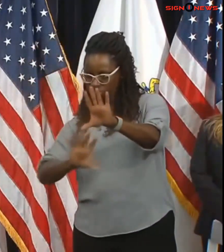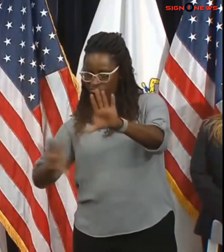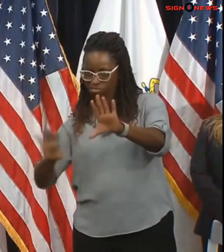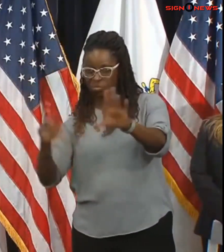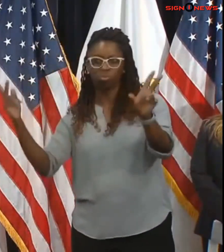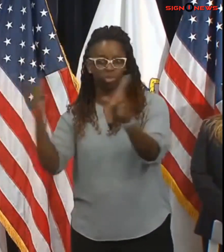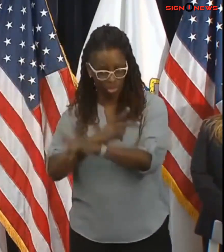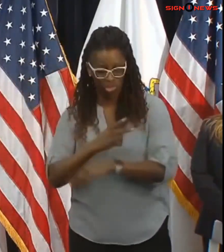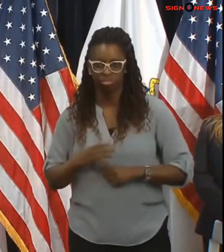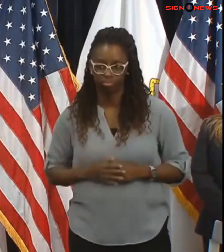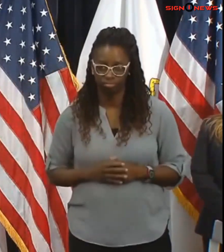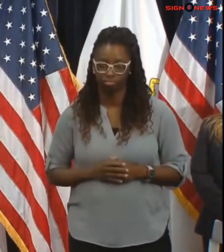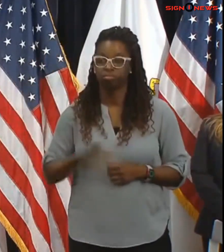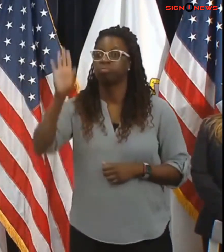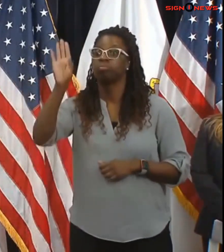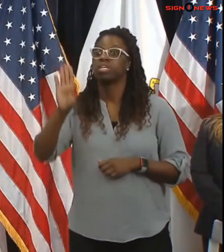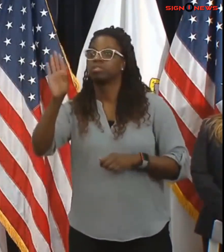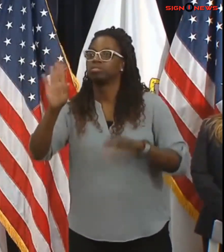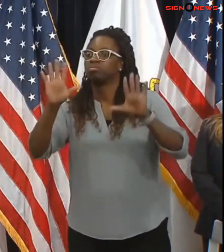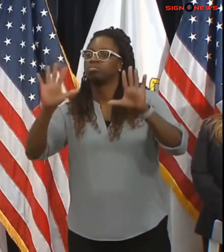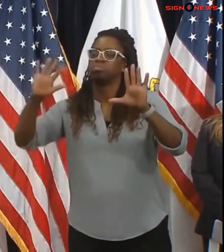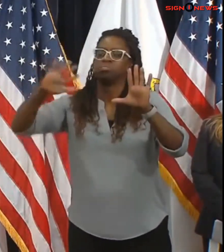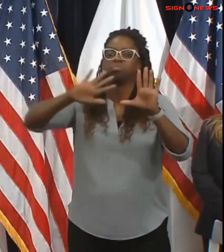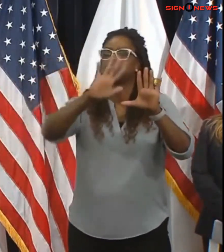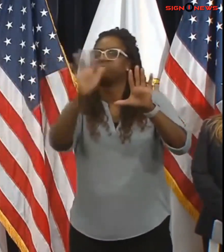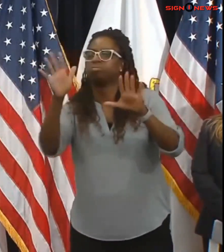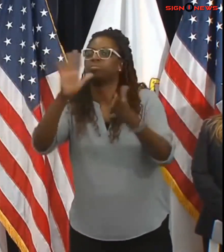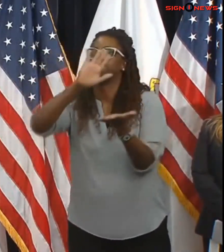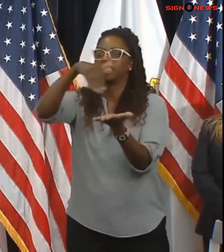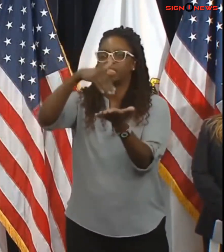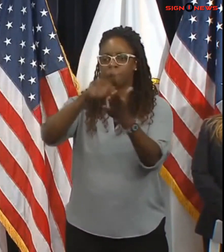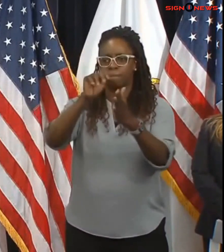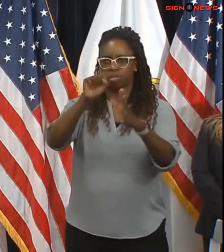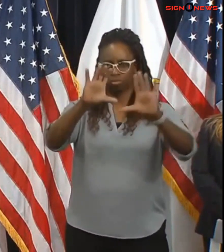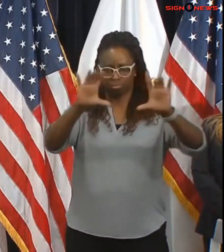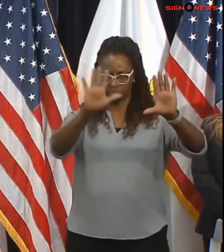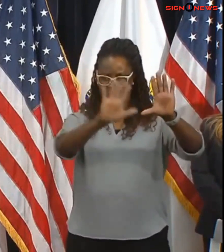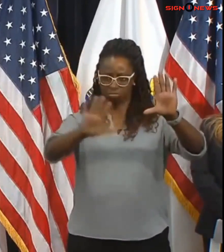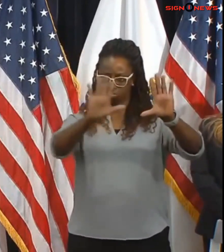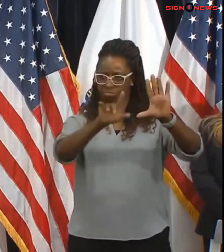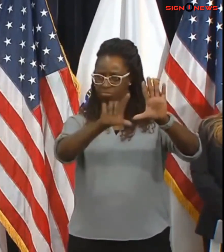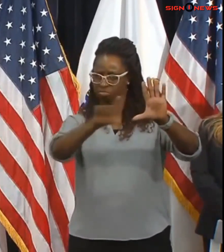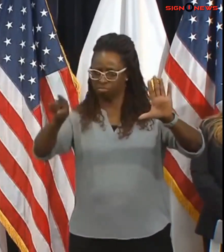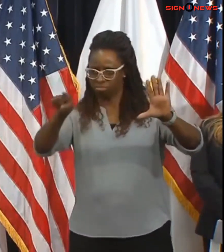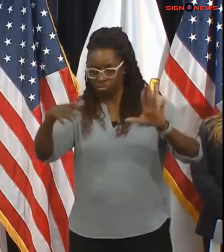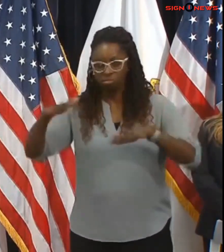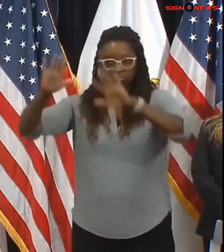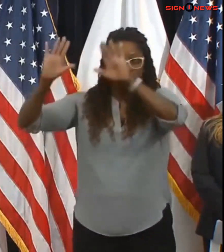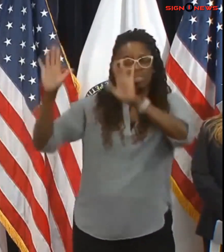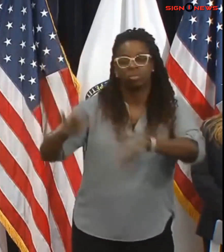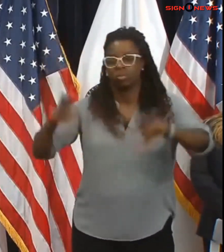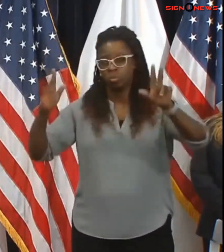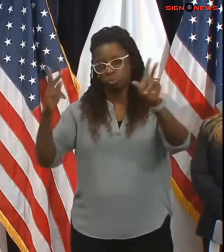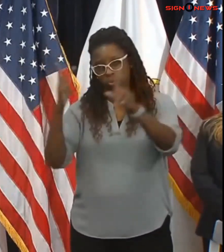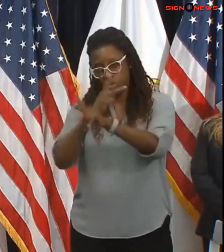Mass. The rate of snowfall is expected to pick up significantly around 9 or 10 tomorrow morning